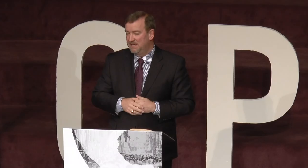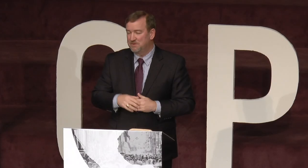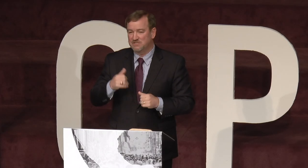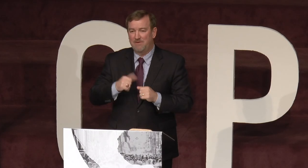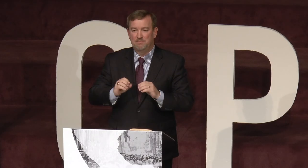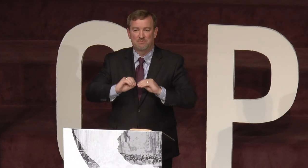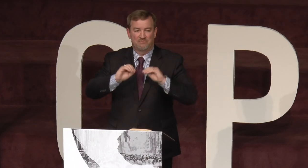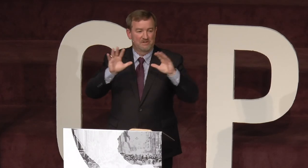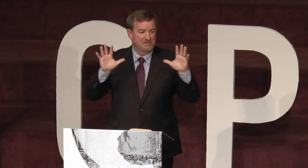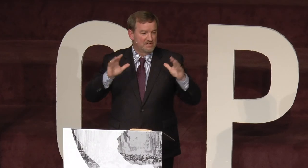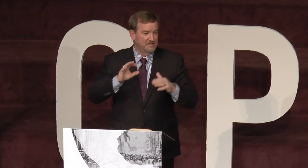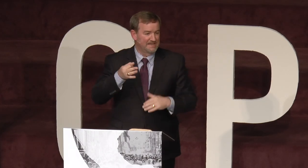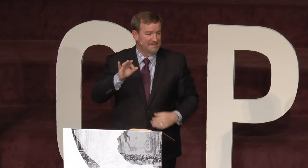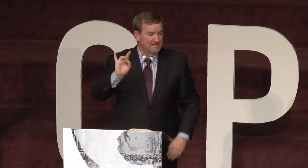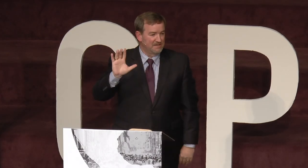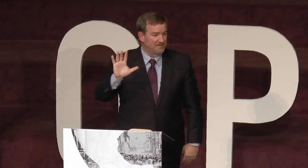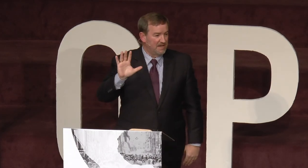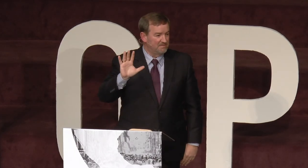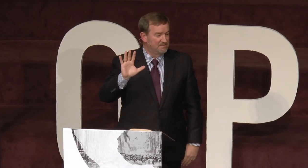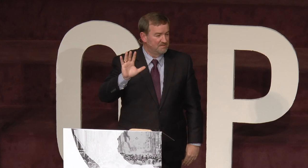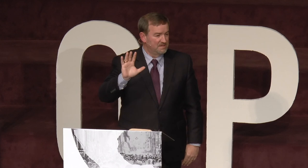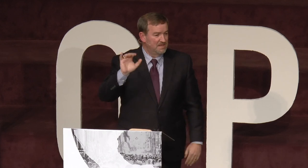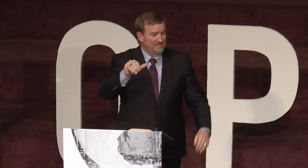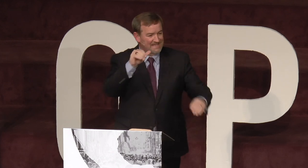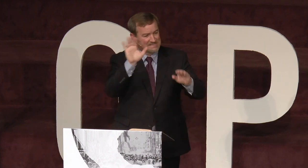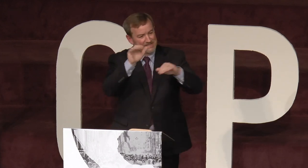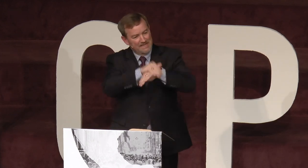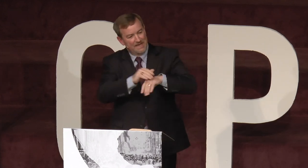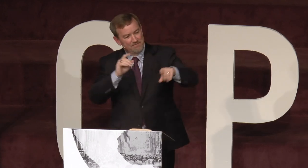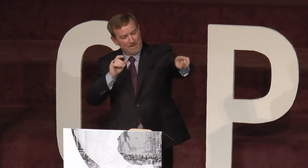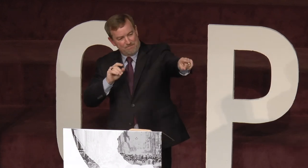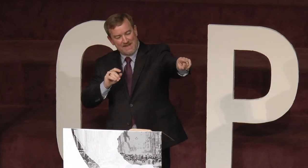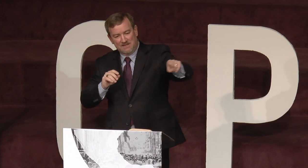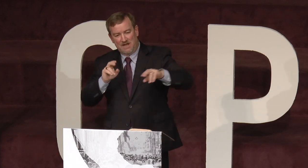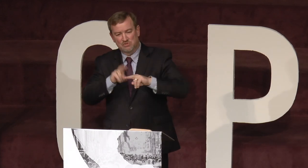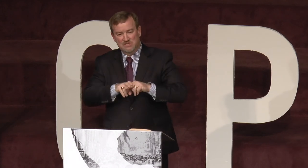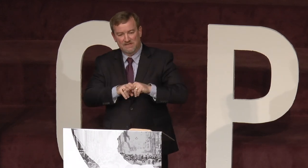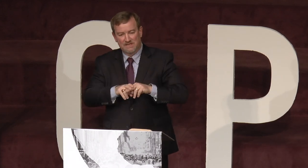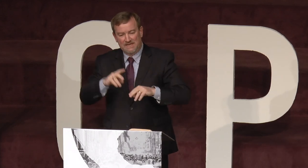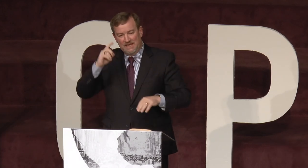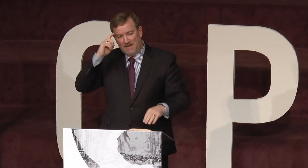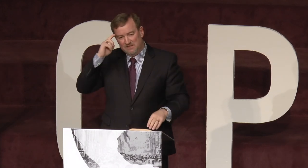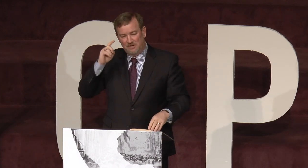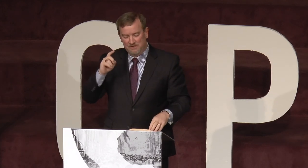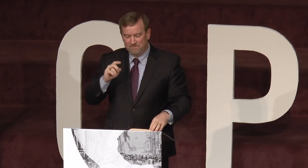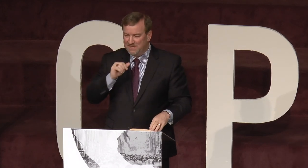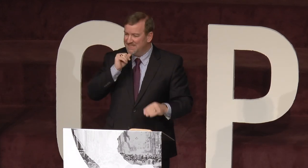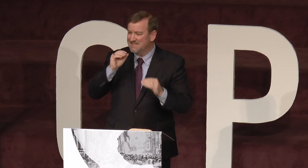Because I remember very, very clearly in 1985. That Sunday night, back there, I was sitting, and I thought, it is